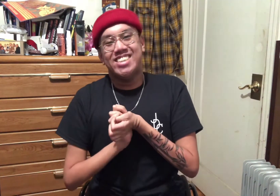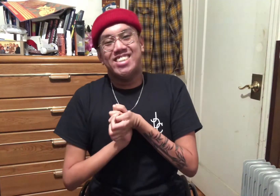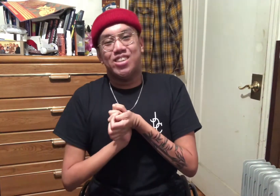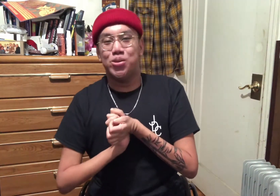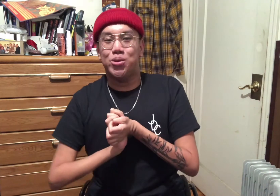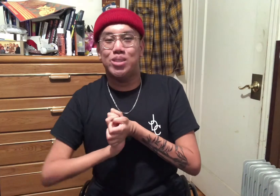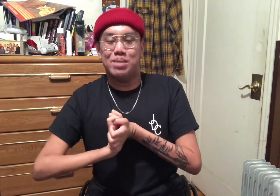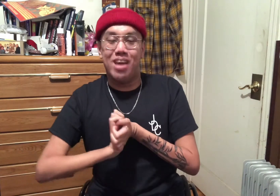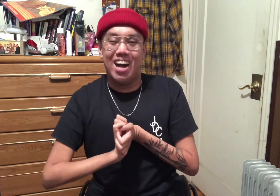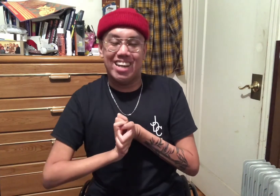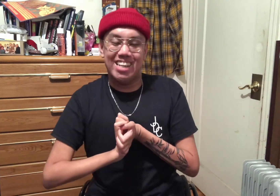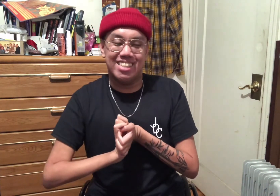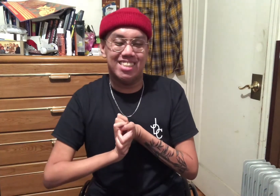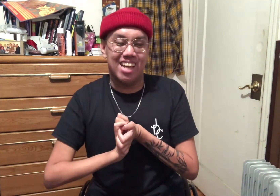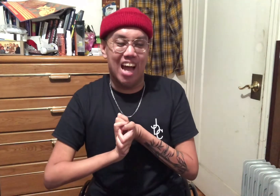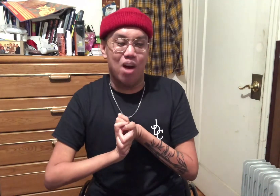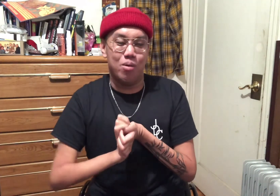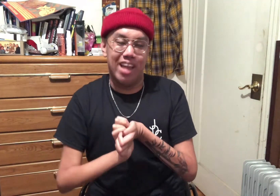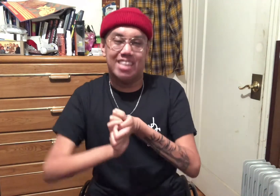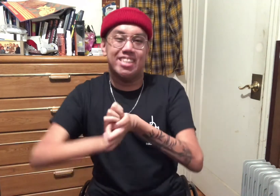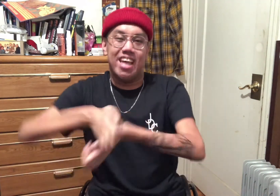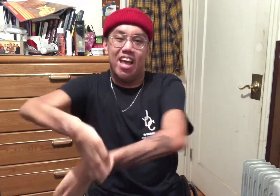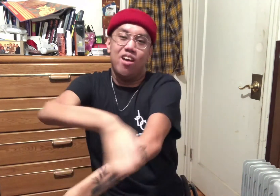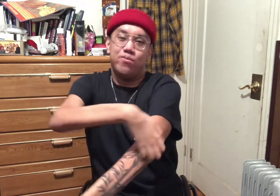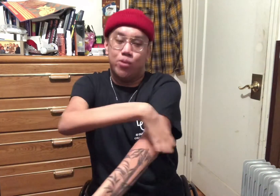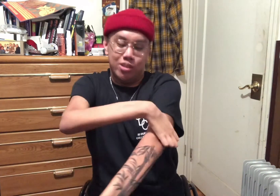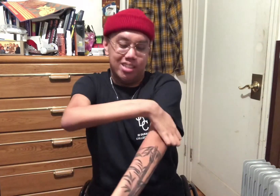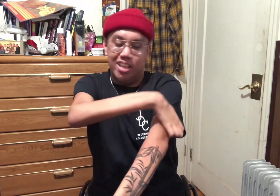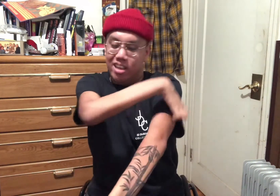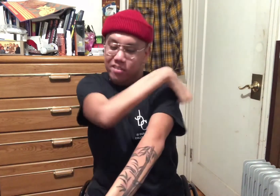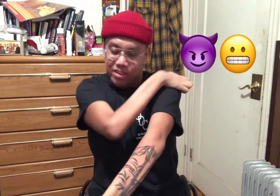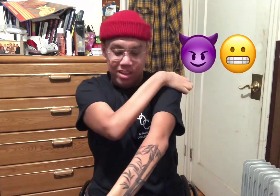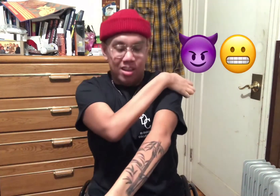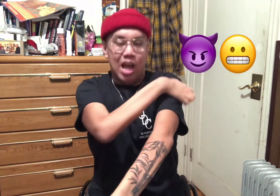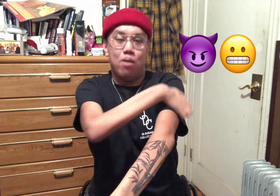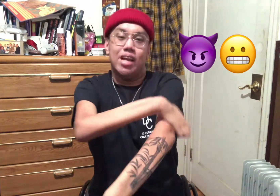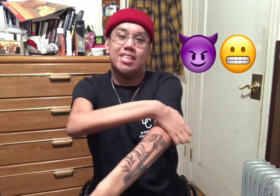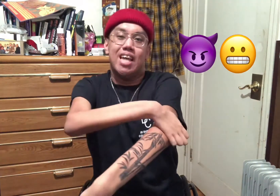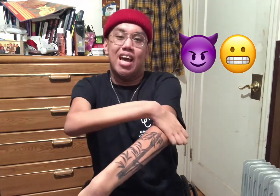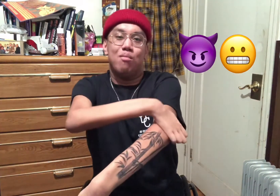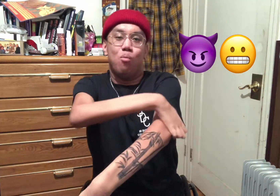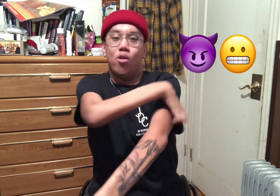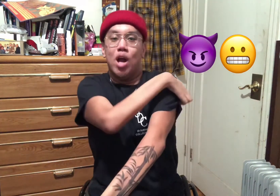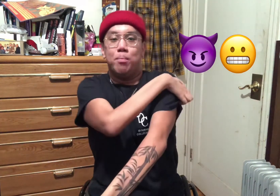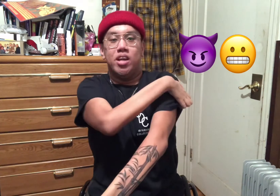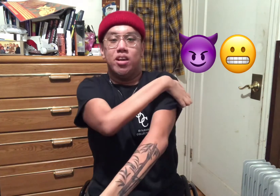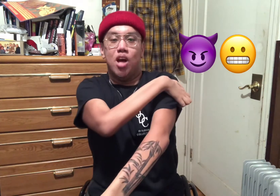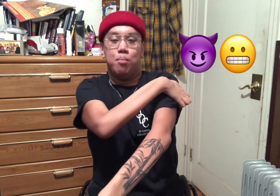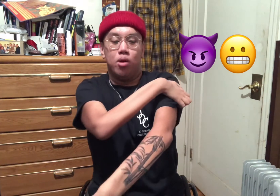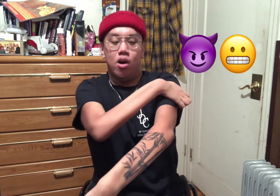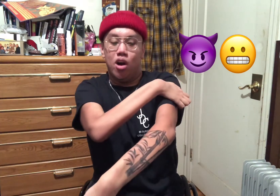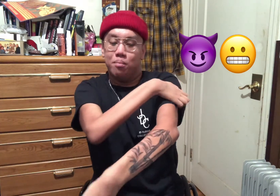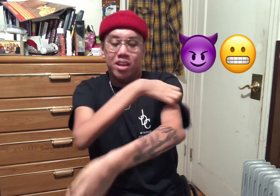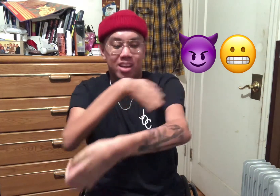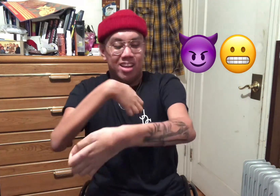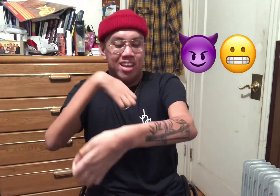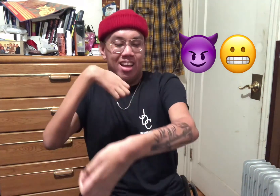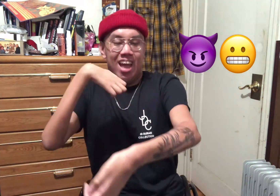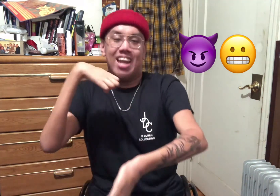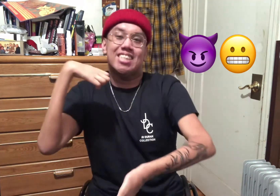Ooh, to be honest, I would like to get a full sleeve. I would like to get more up here in the upper arm. And it's